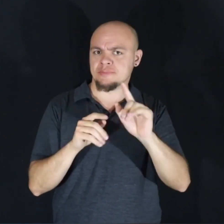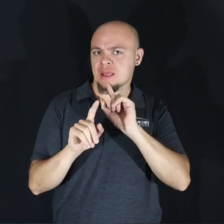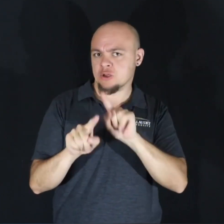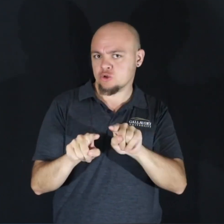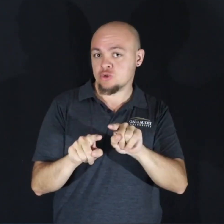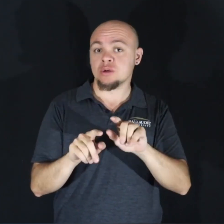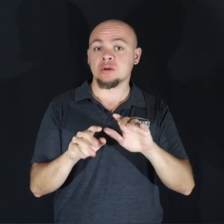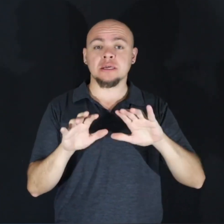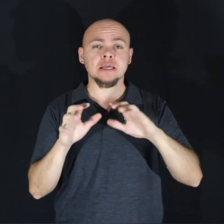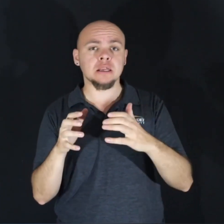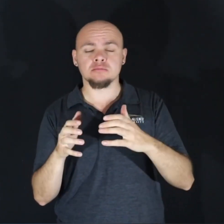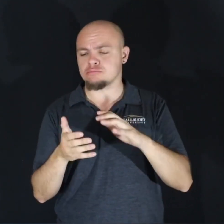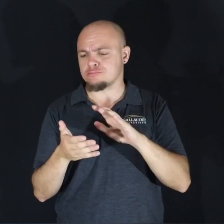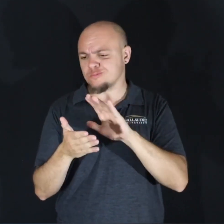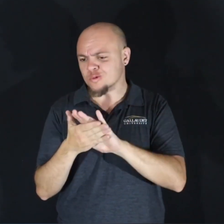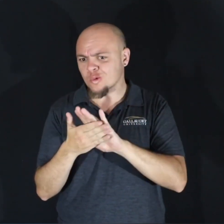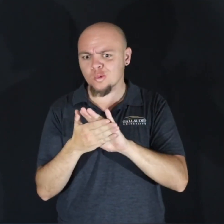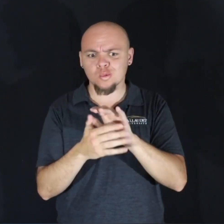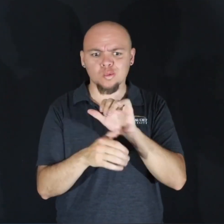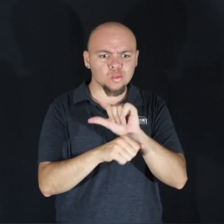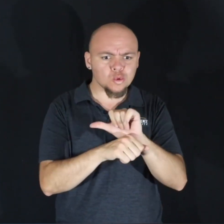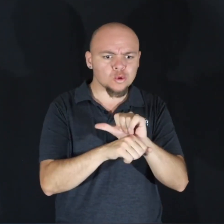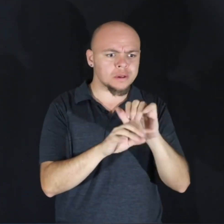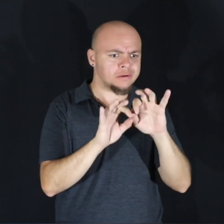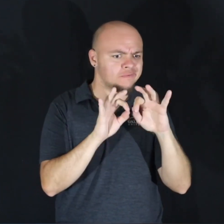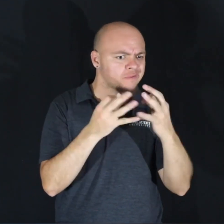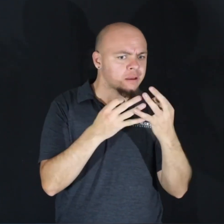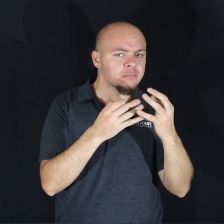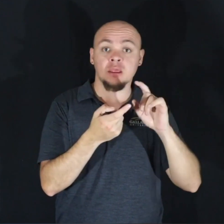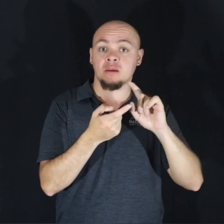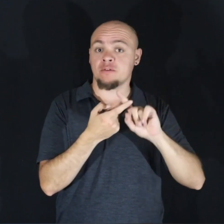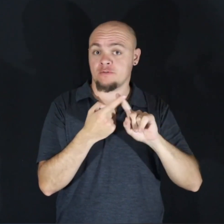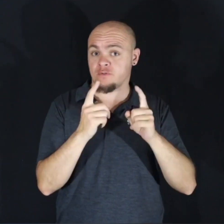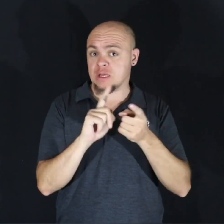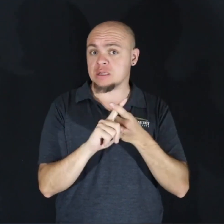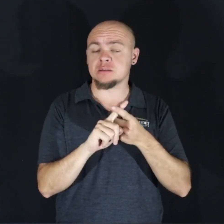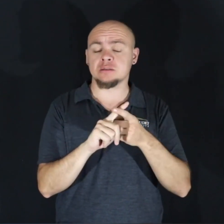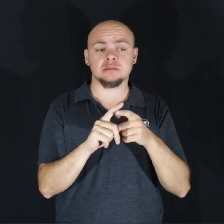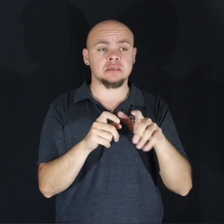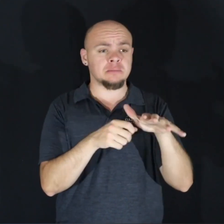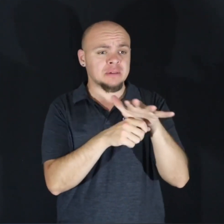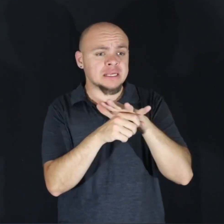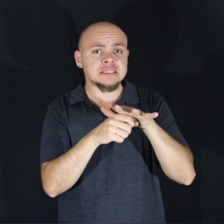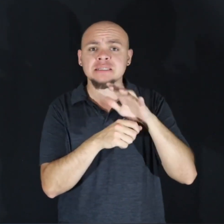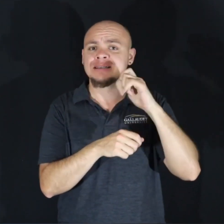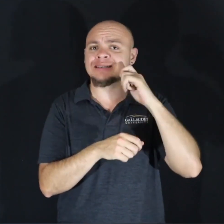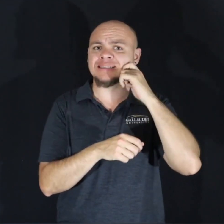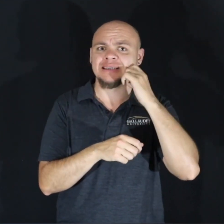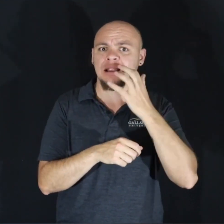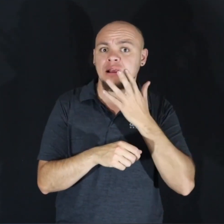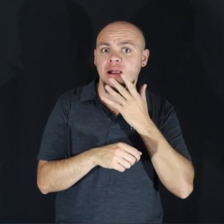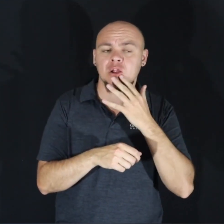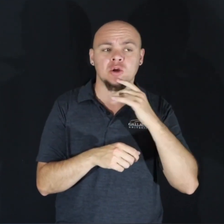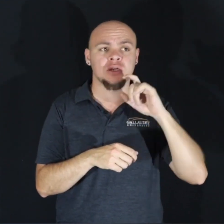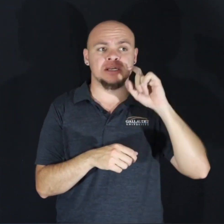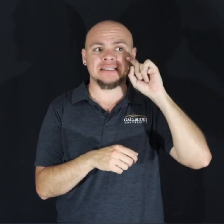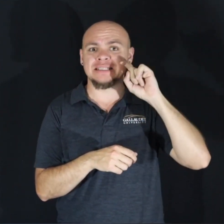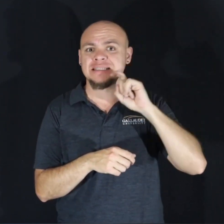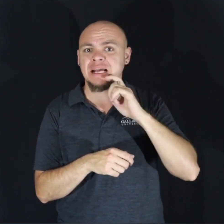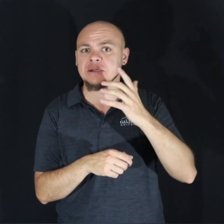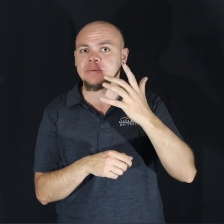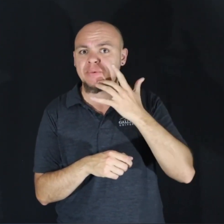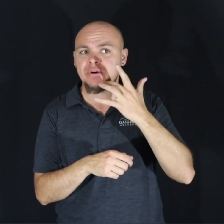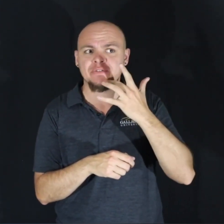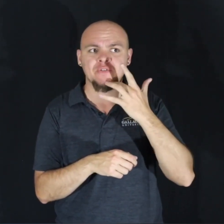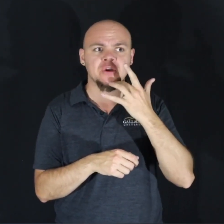Categories such as school, work, family, friends, places, skin colors, sexuality, gender,